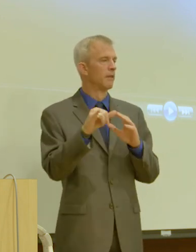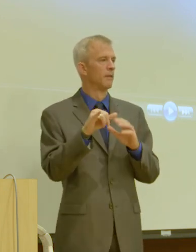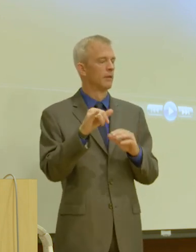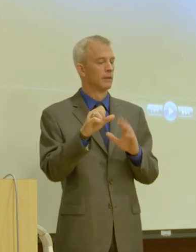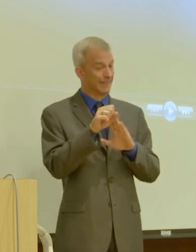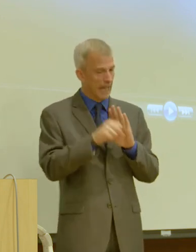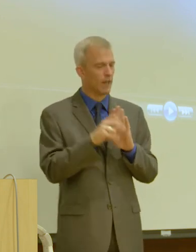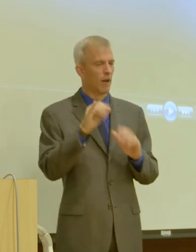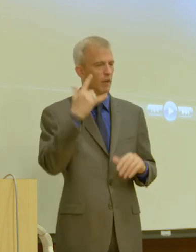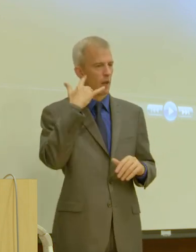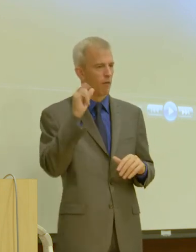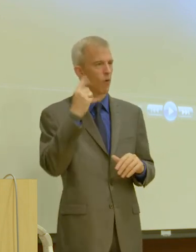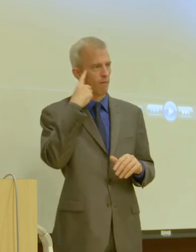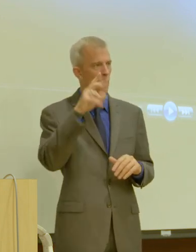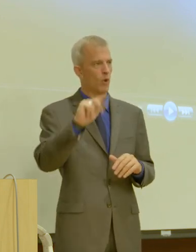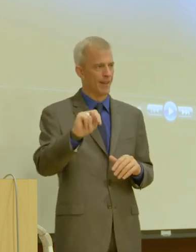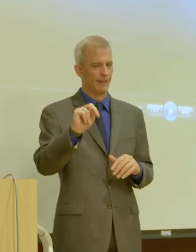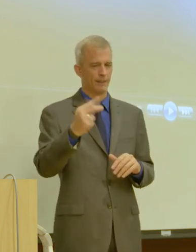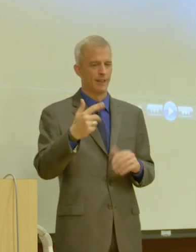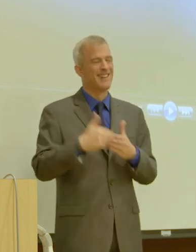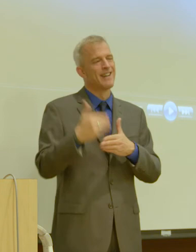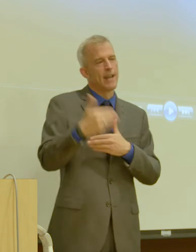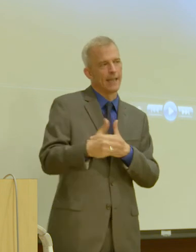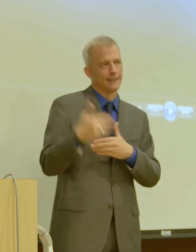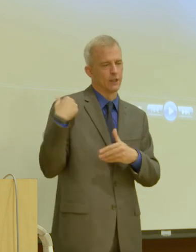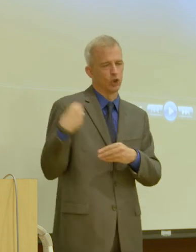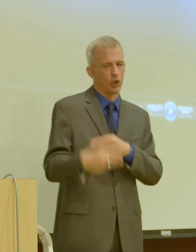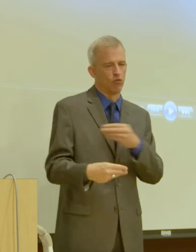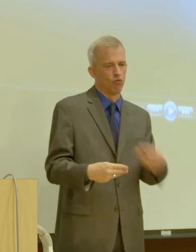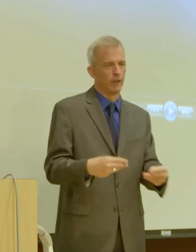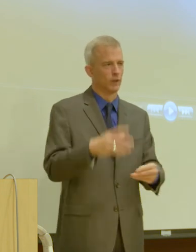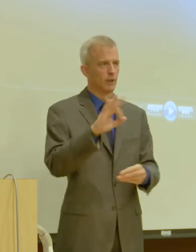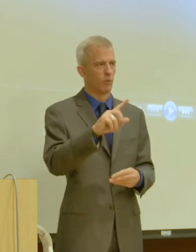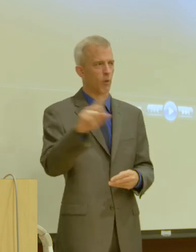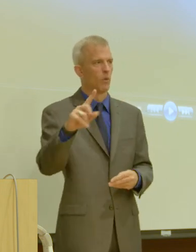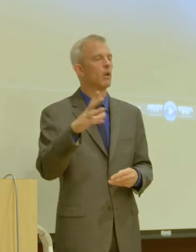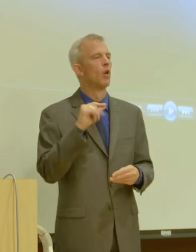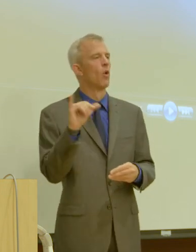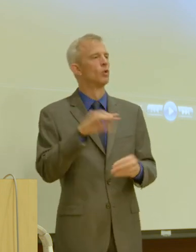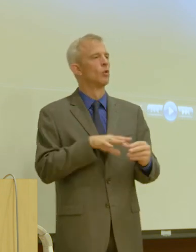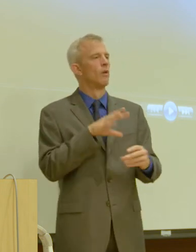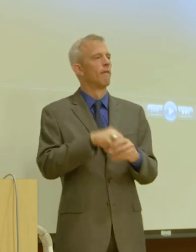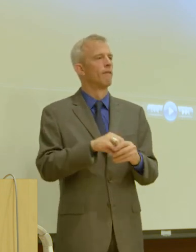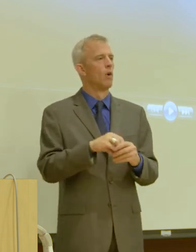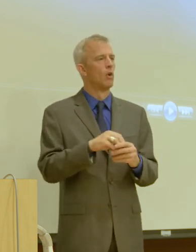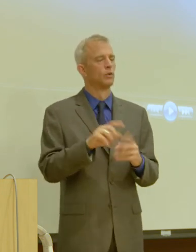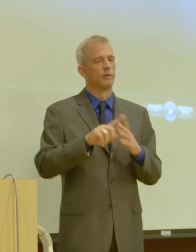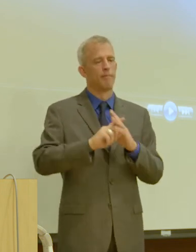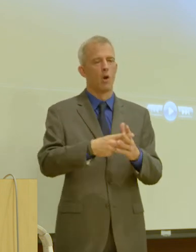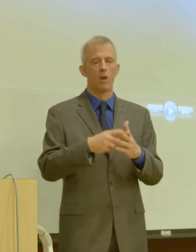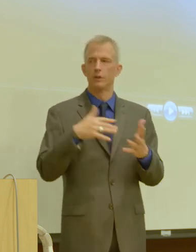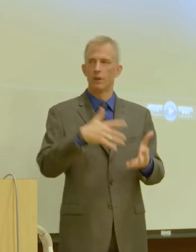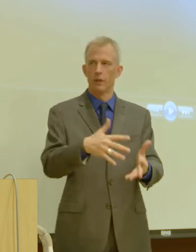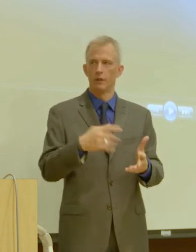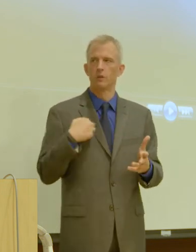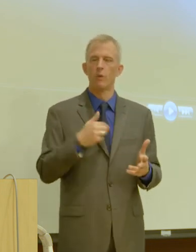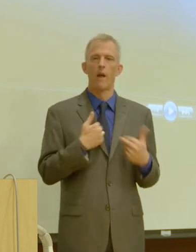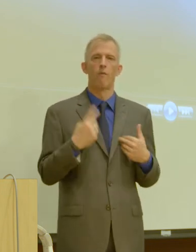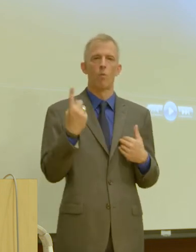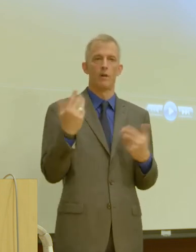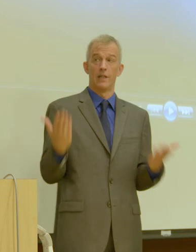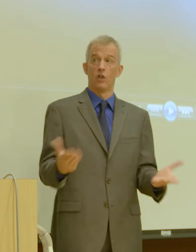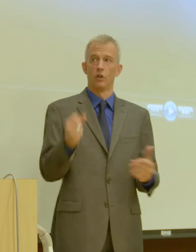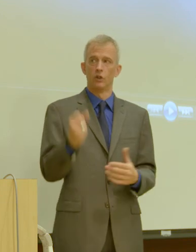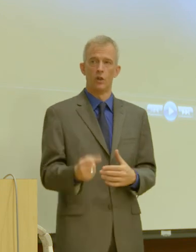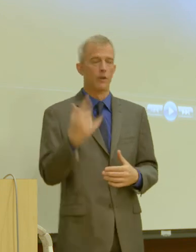for us. And I've also been engaged in a couple of pilot programs, pilot studies. We have one down here in Southern